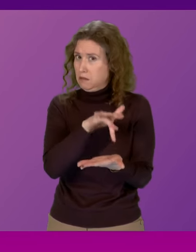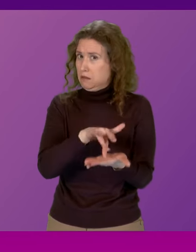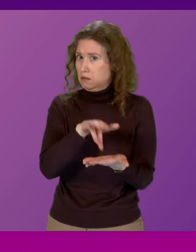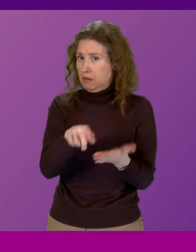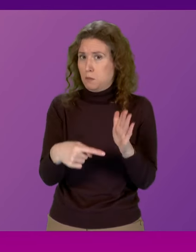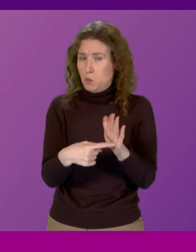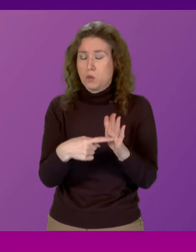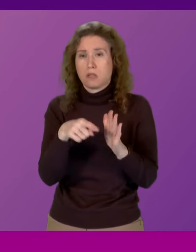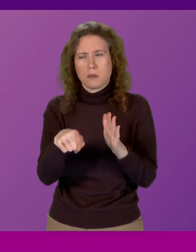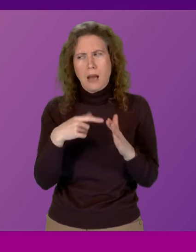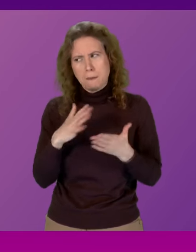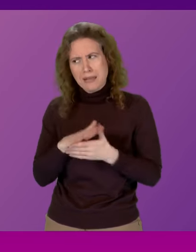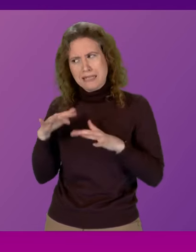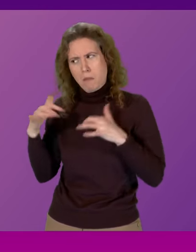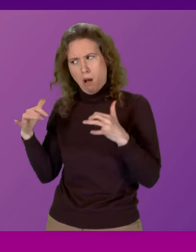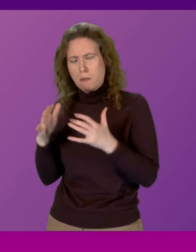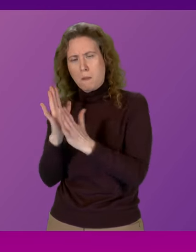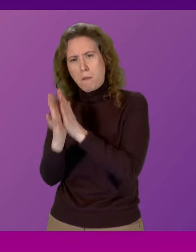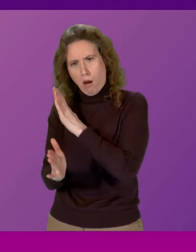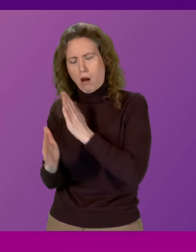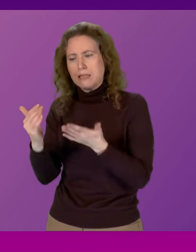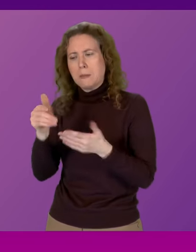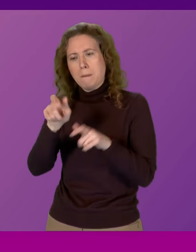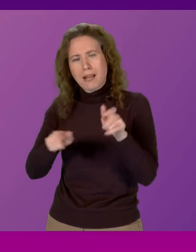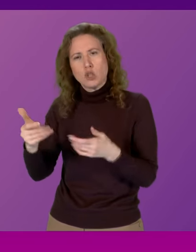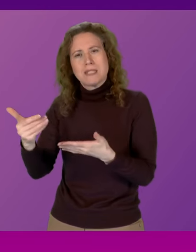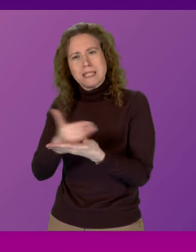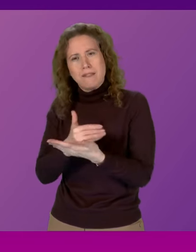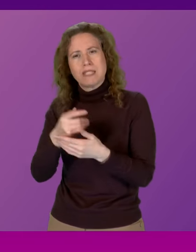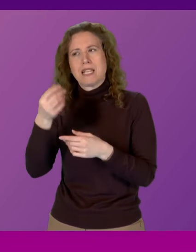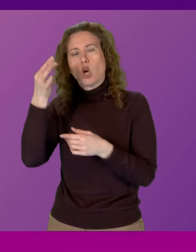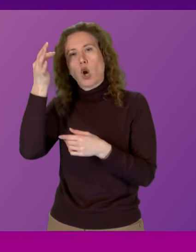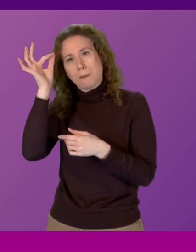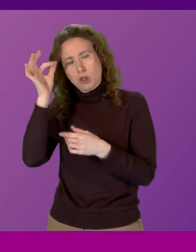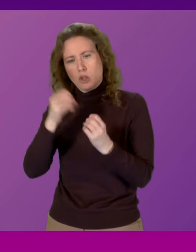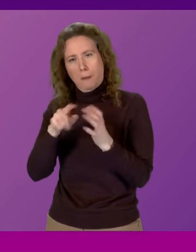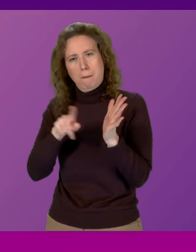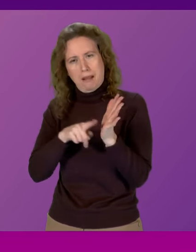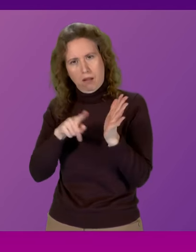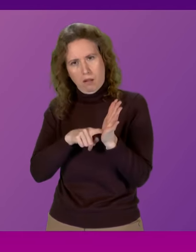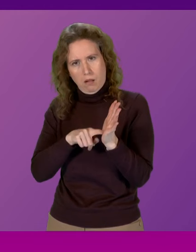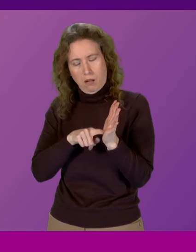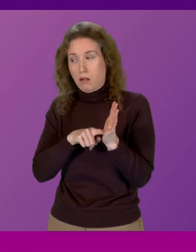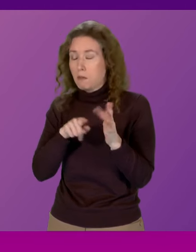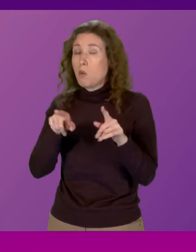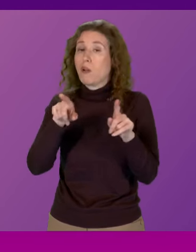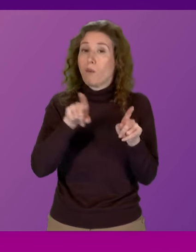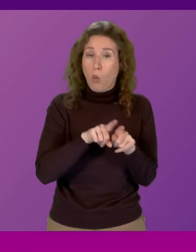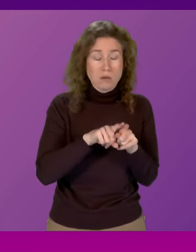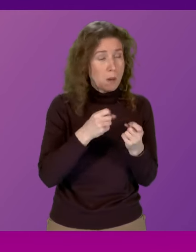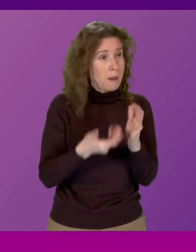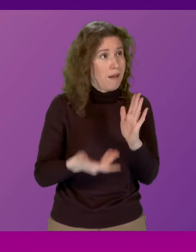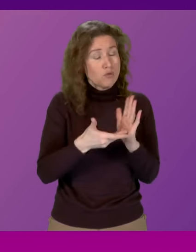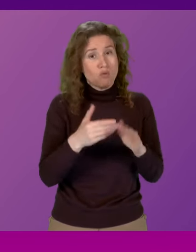I'm very pleased that this parliament was able to pass the Patient Safety Commissioner Bill. On top of that, of course, we have taken many